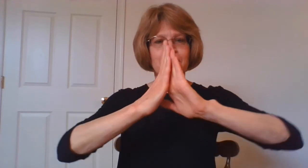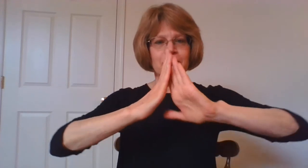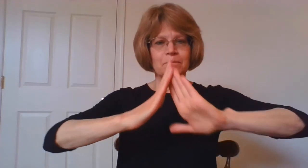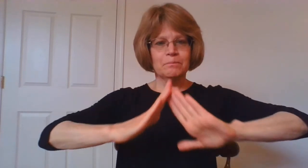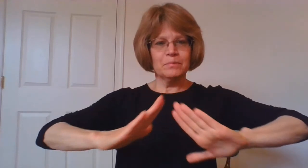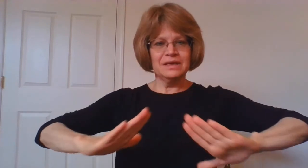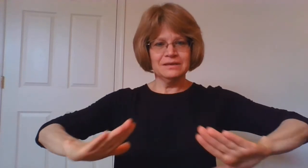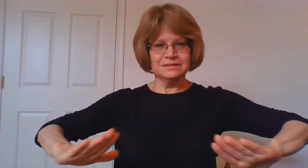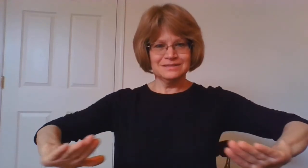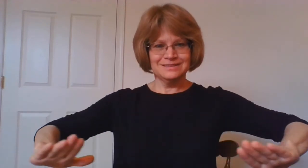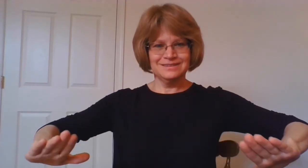Peace.